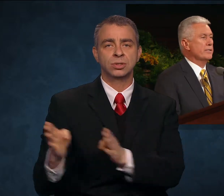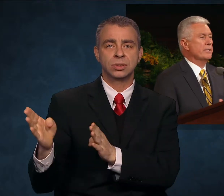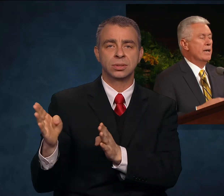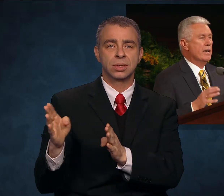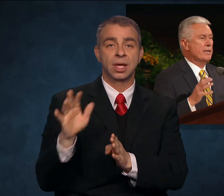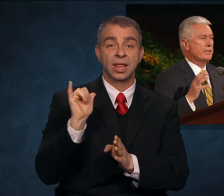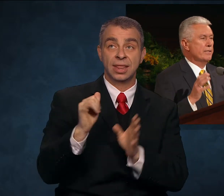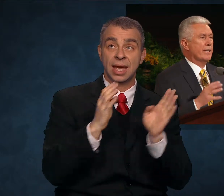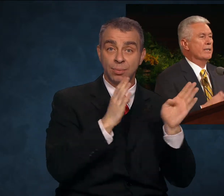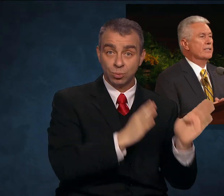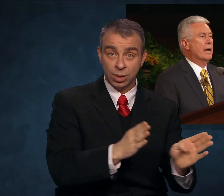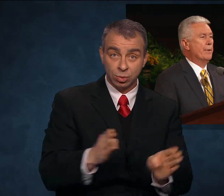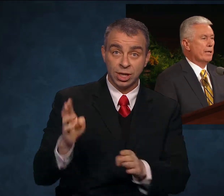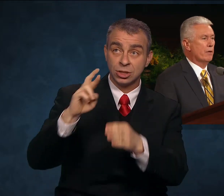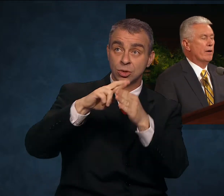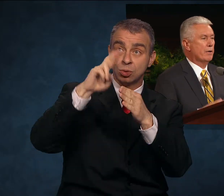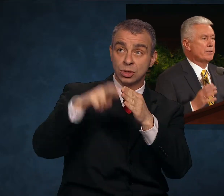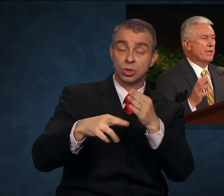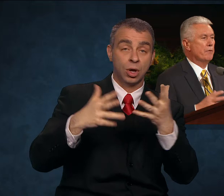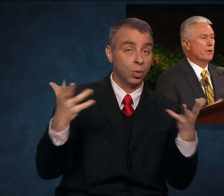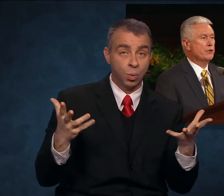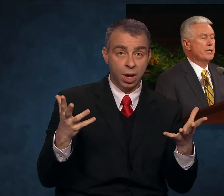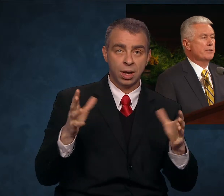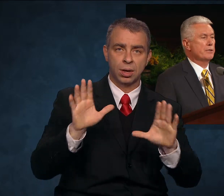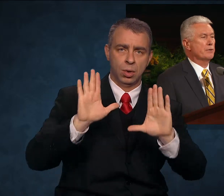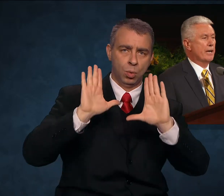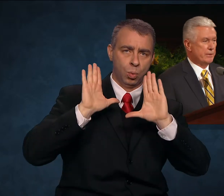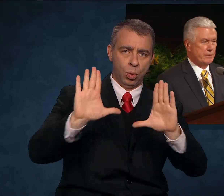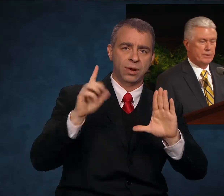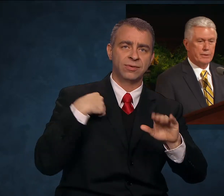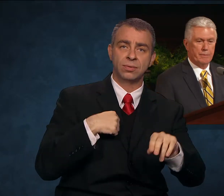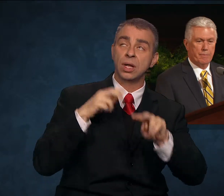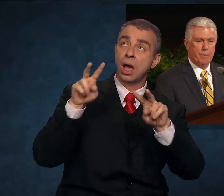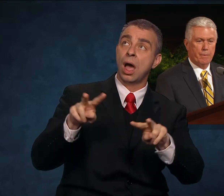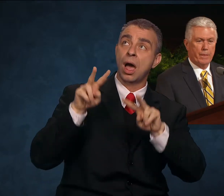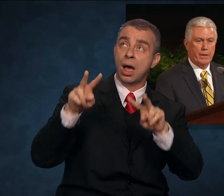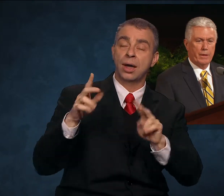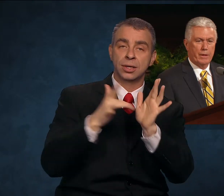glorious Second Coming of our Savior Jesus Christ.